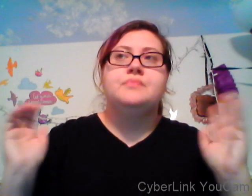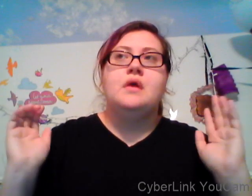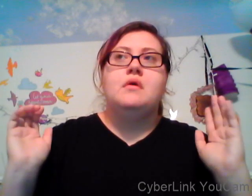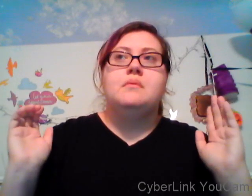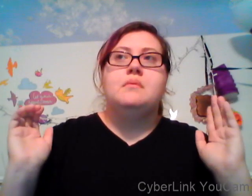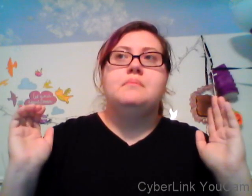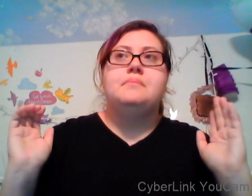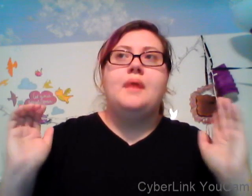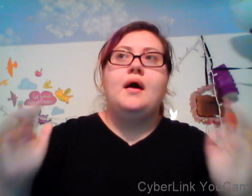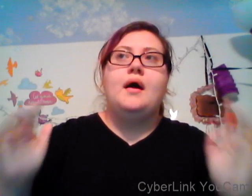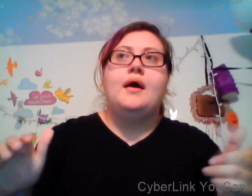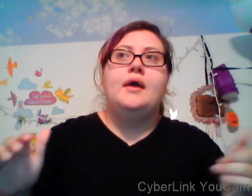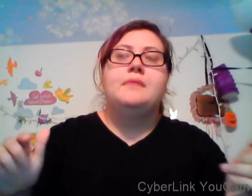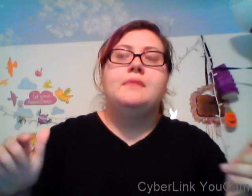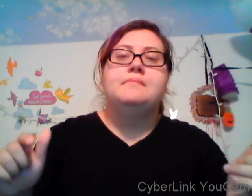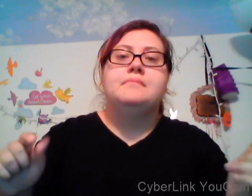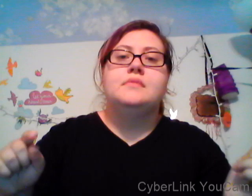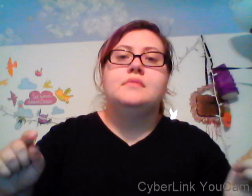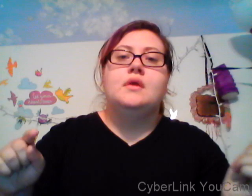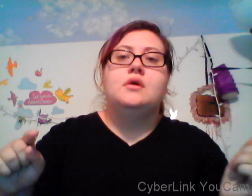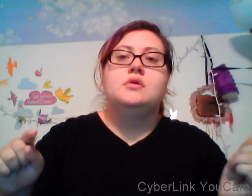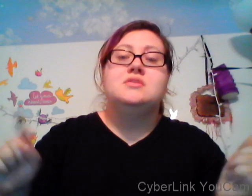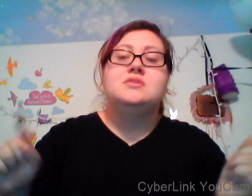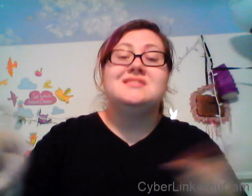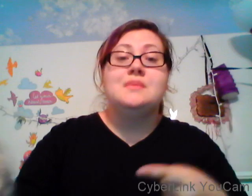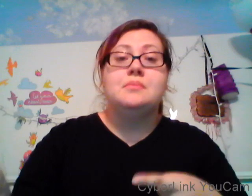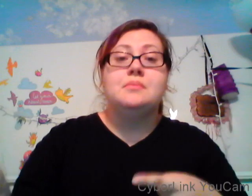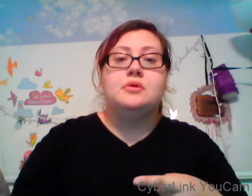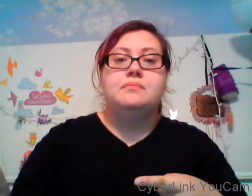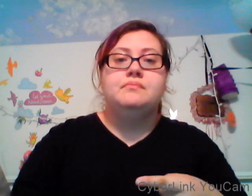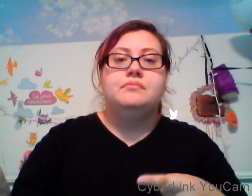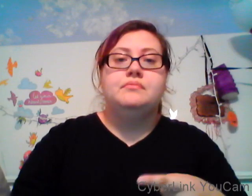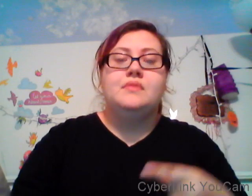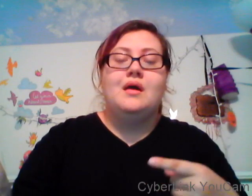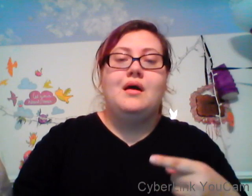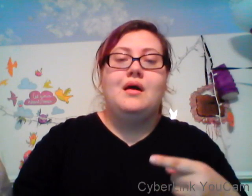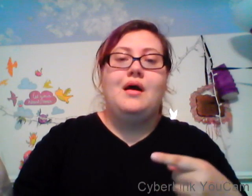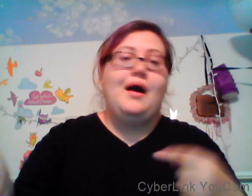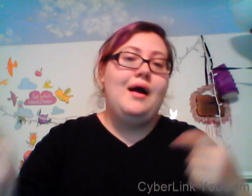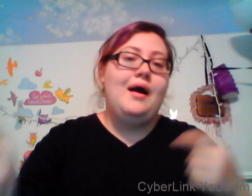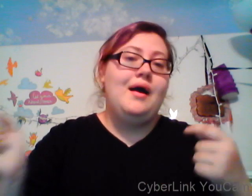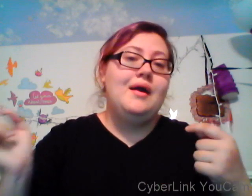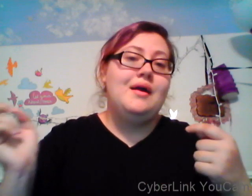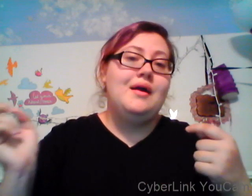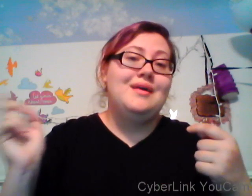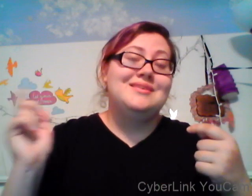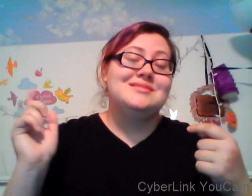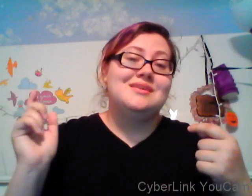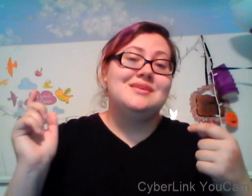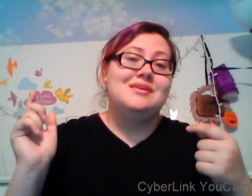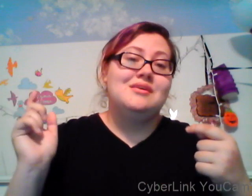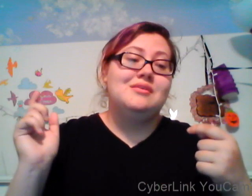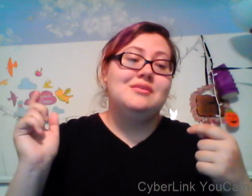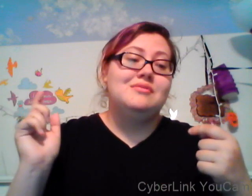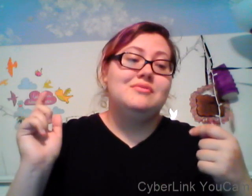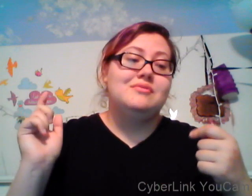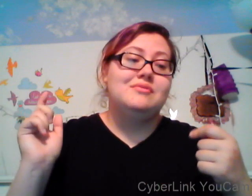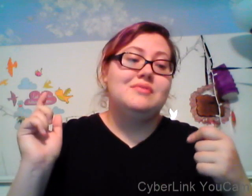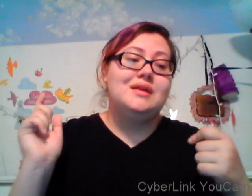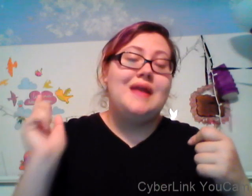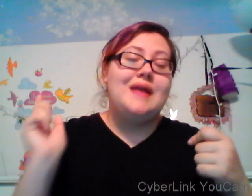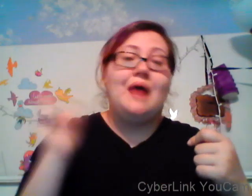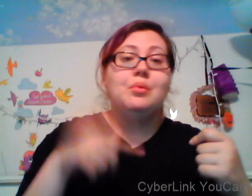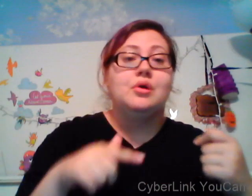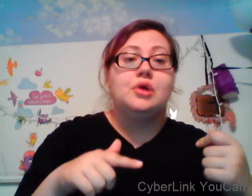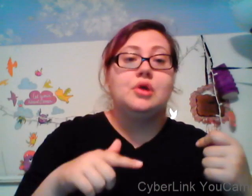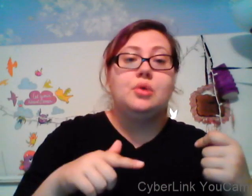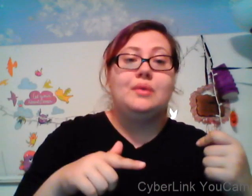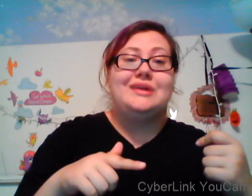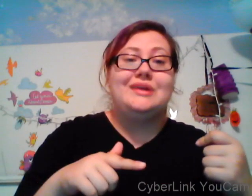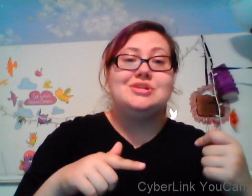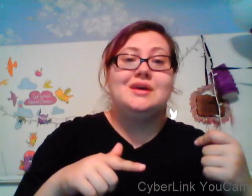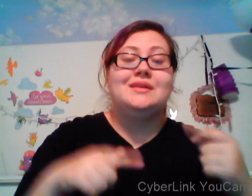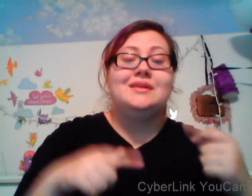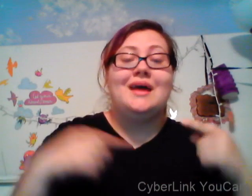brings me into my June stuff so back in November I set up a whole bunch of goals and I shared them with you at the end of